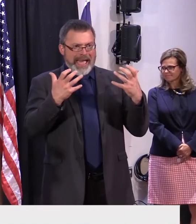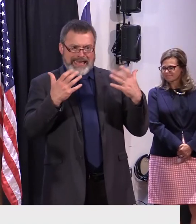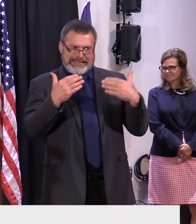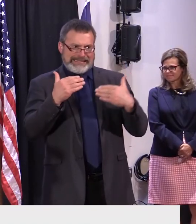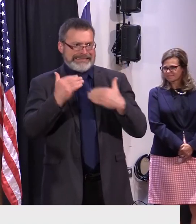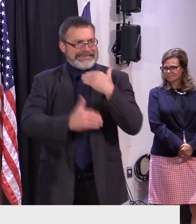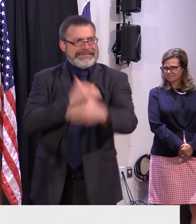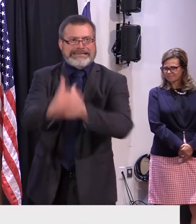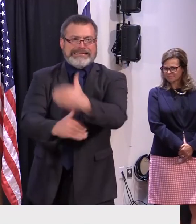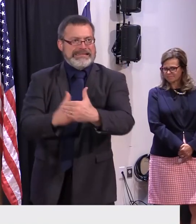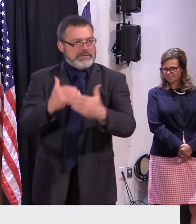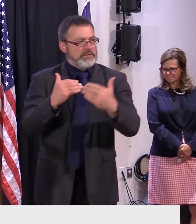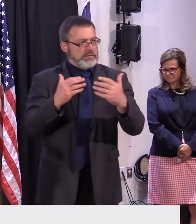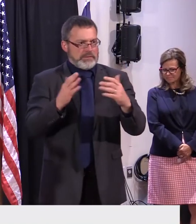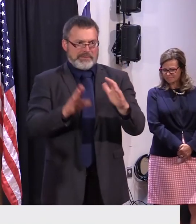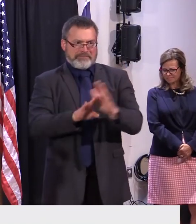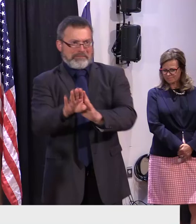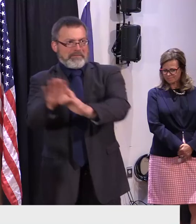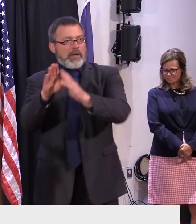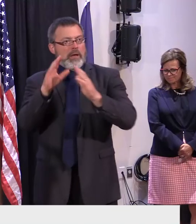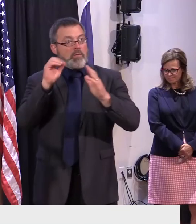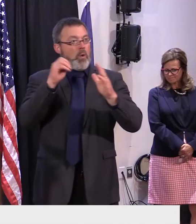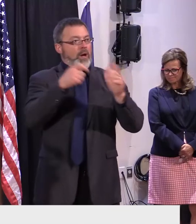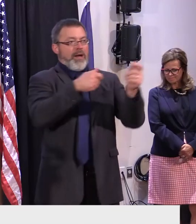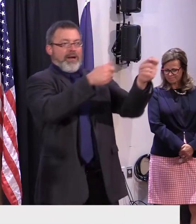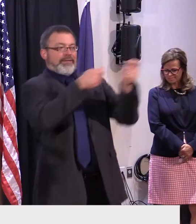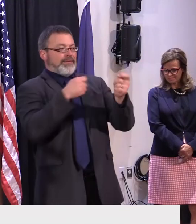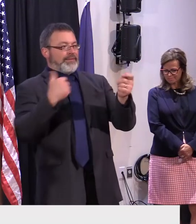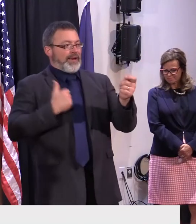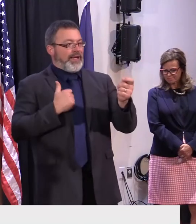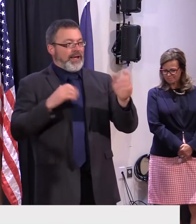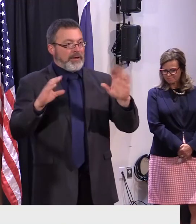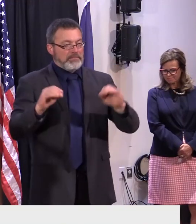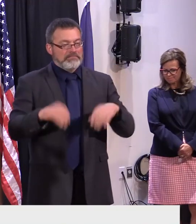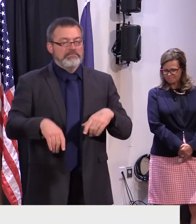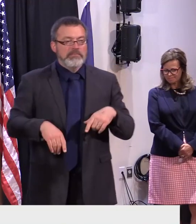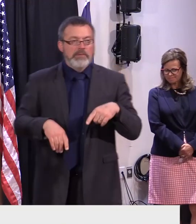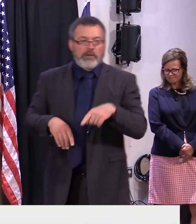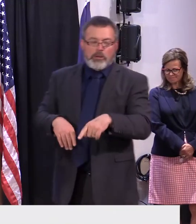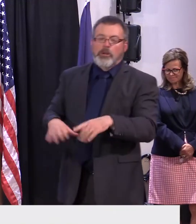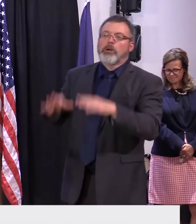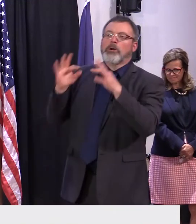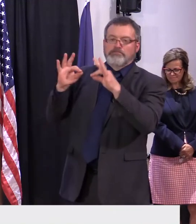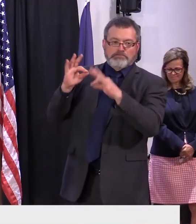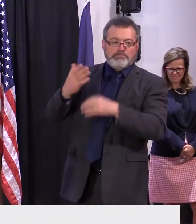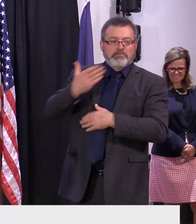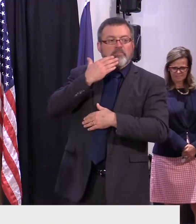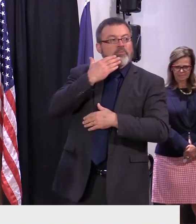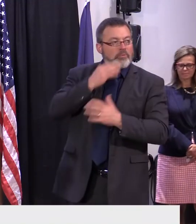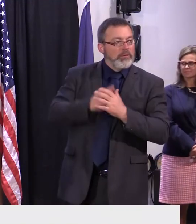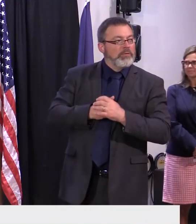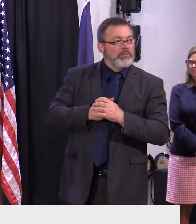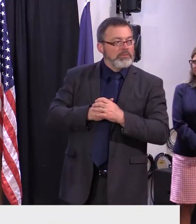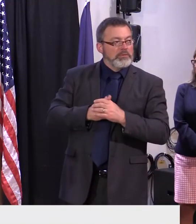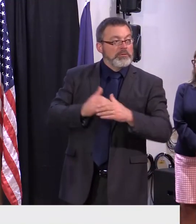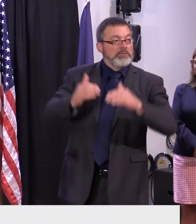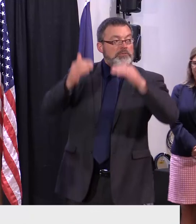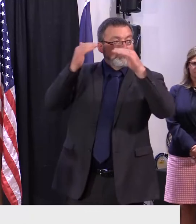future okay thank you cam davis vermont journal